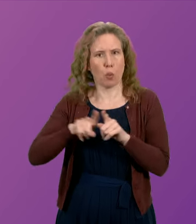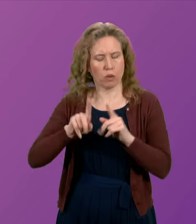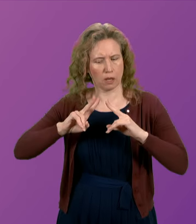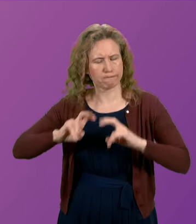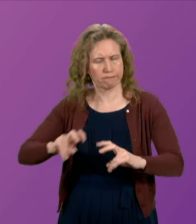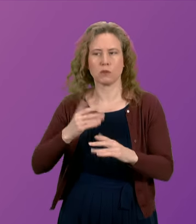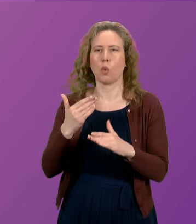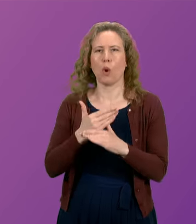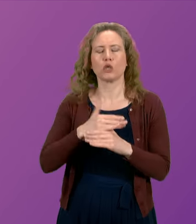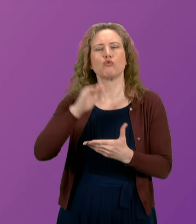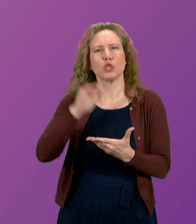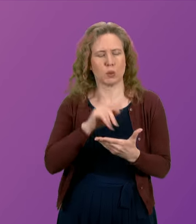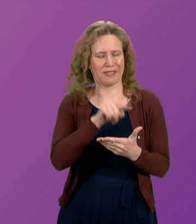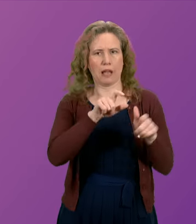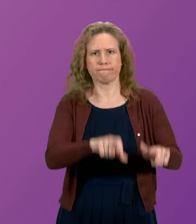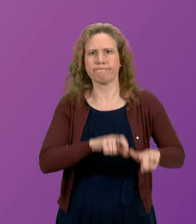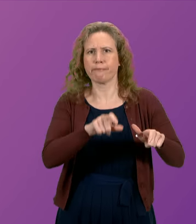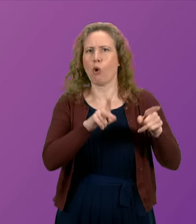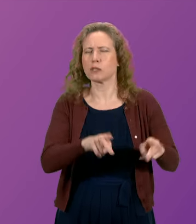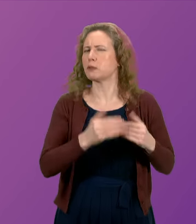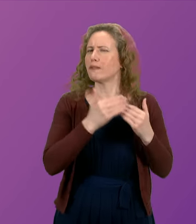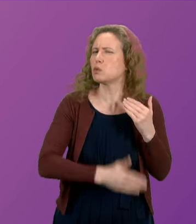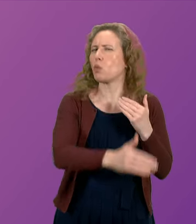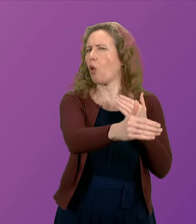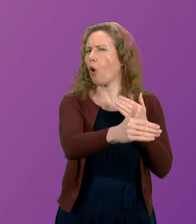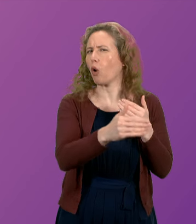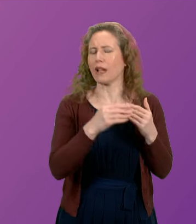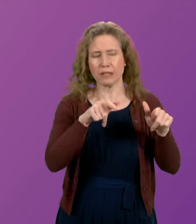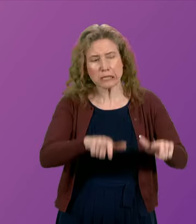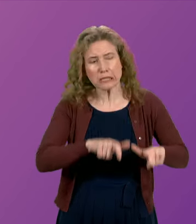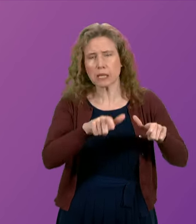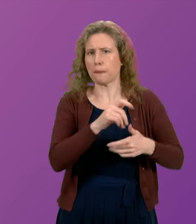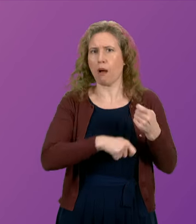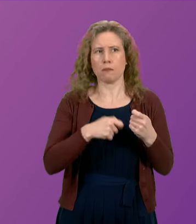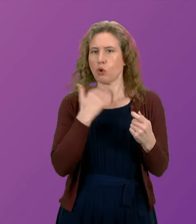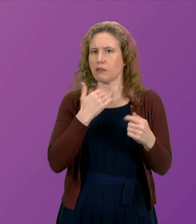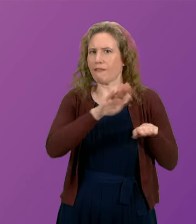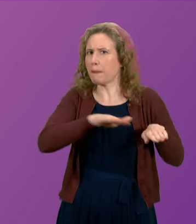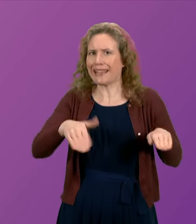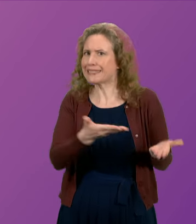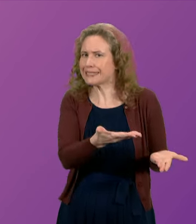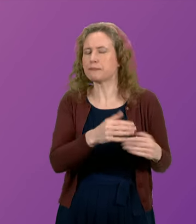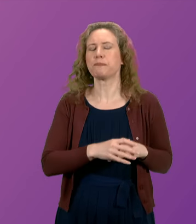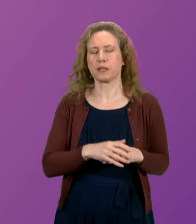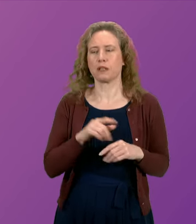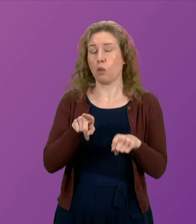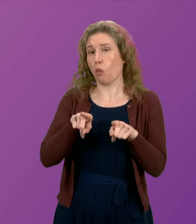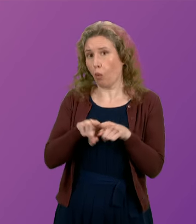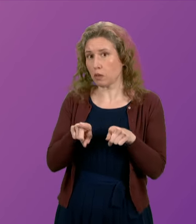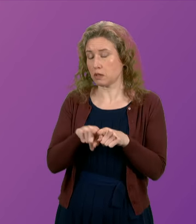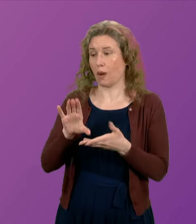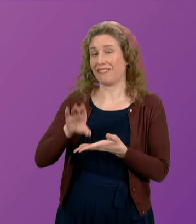work to reduce delayed discharges and to reduce congestion within our hospitals. And then, in addition to that, we are obviously